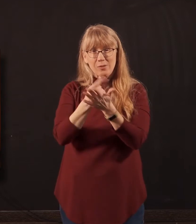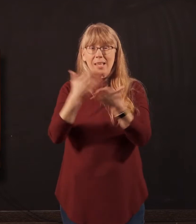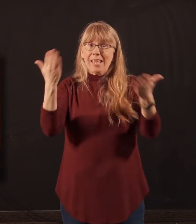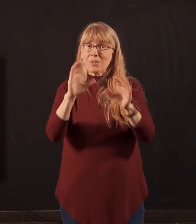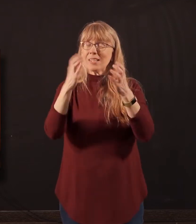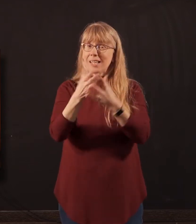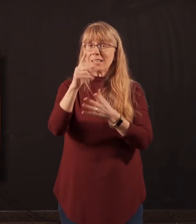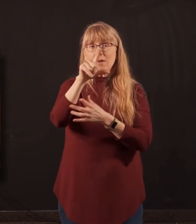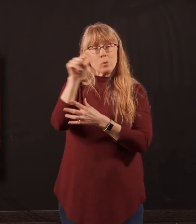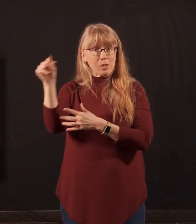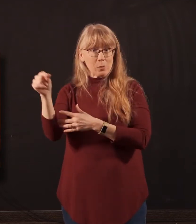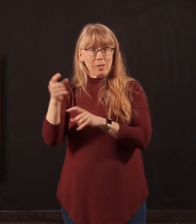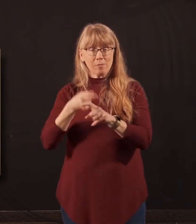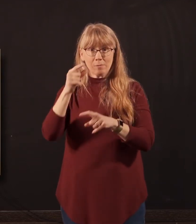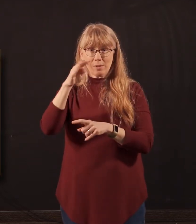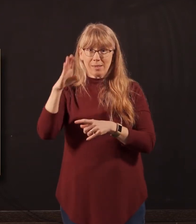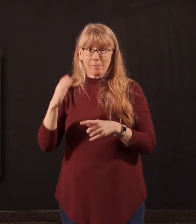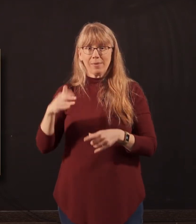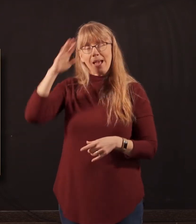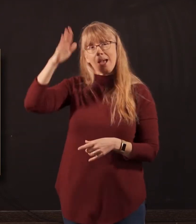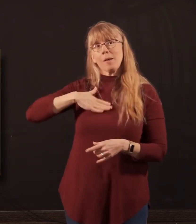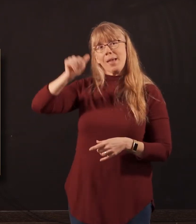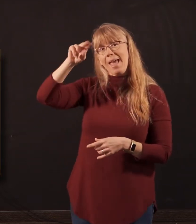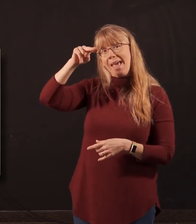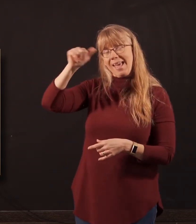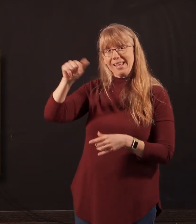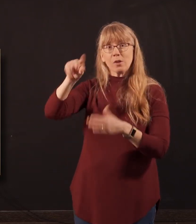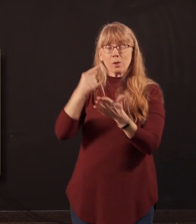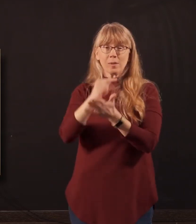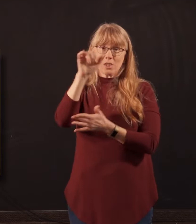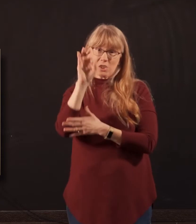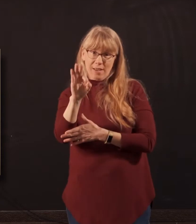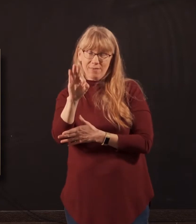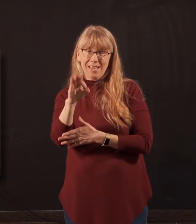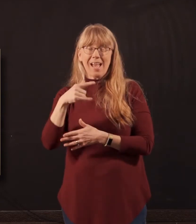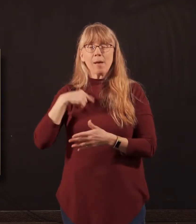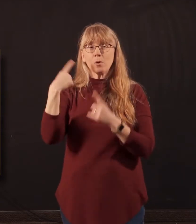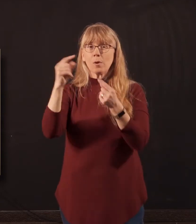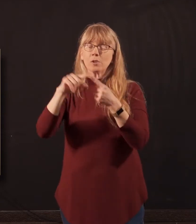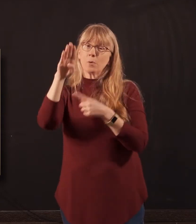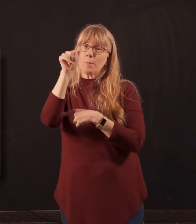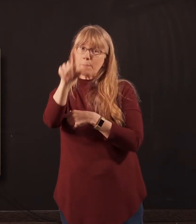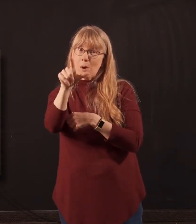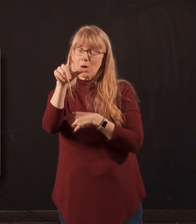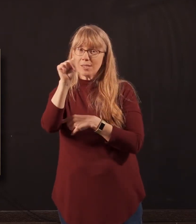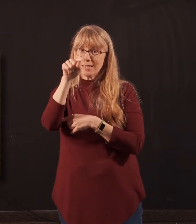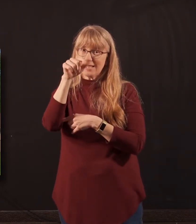2020 from Graceland. Hi, I'm Anna Lowe, graduating from Jeffersonville High School, and I'll be attending Ball State University in the fall. Hi,